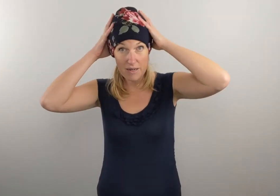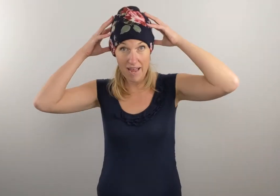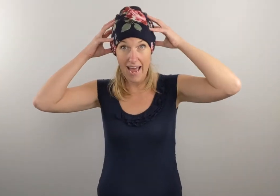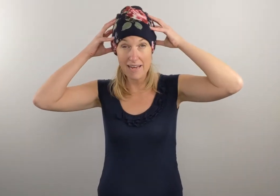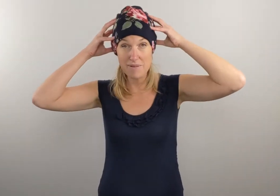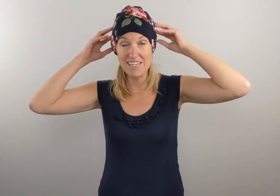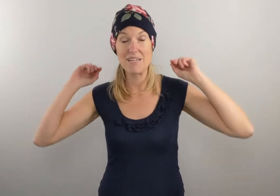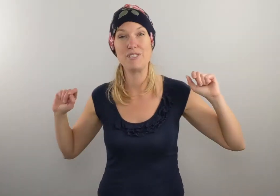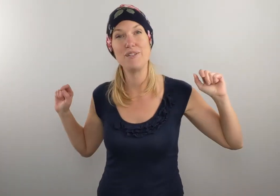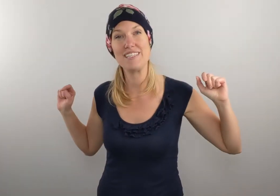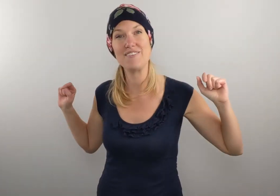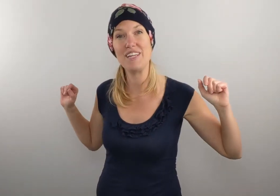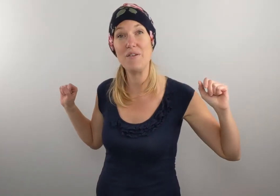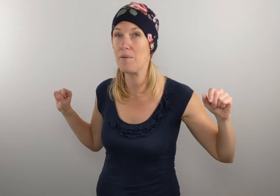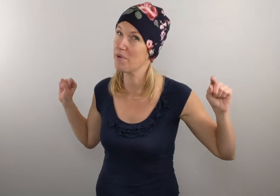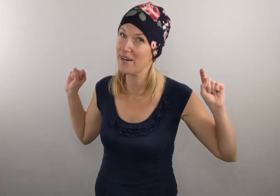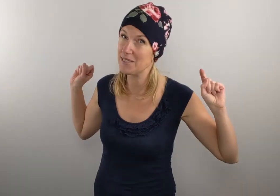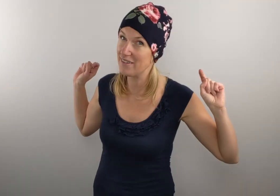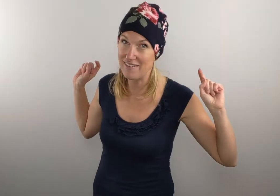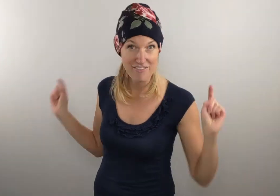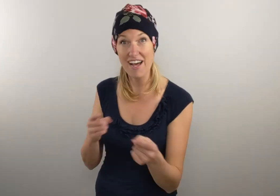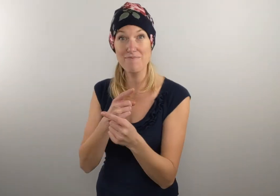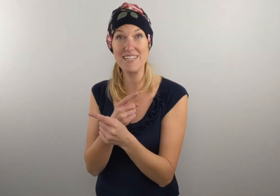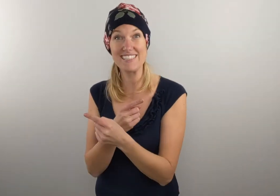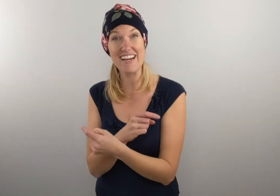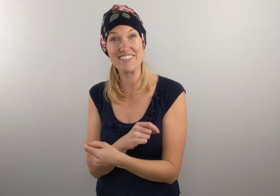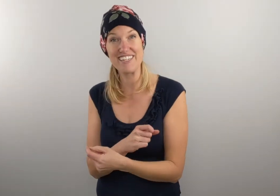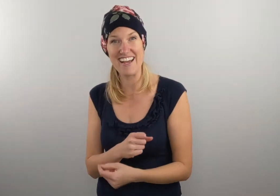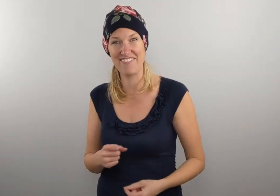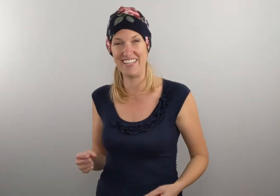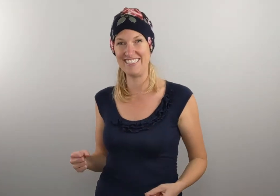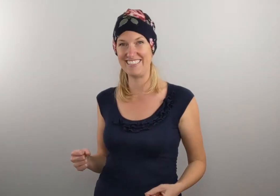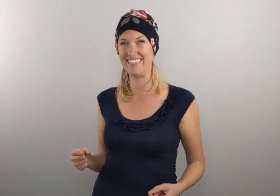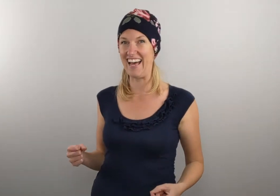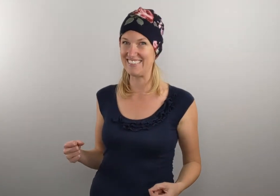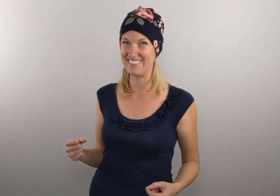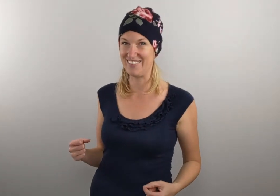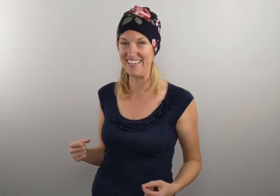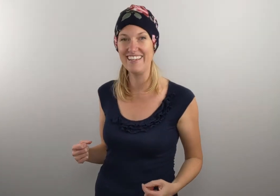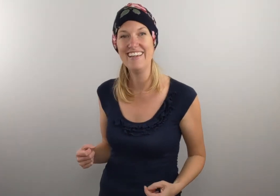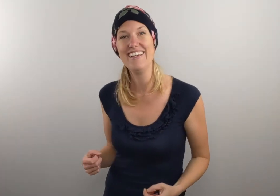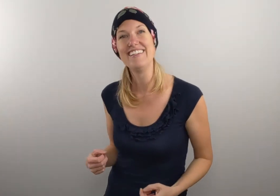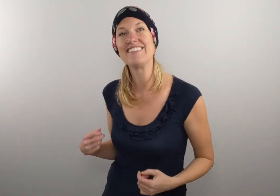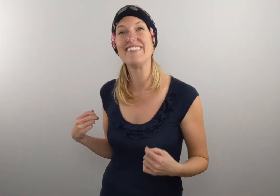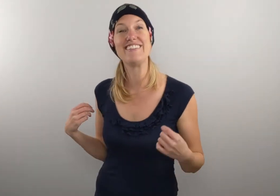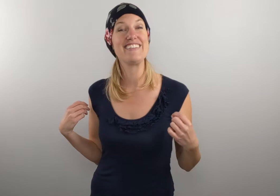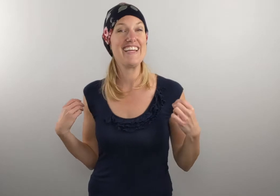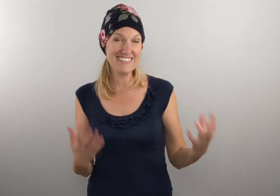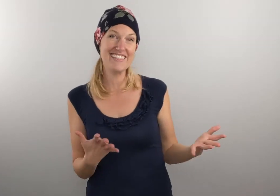my hat because I'm shooting this video approximately five minutes after I finished the last one. So yesterday